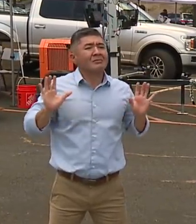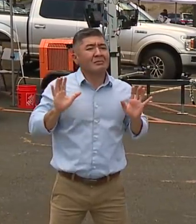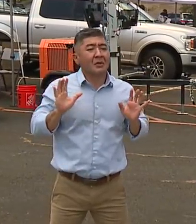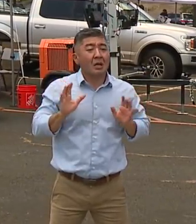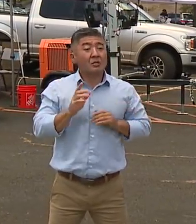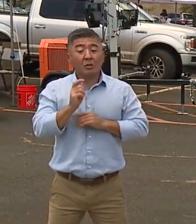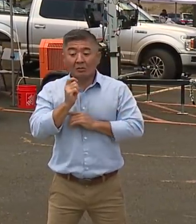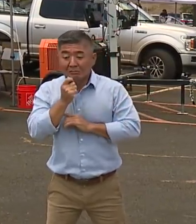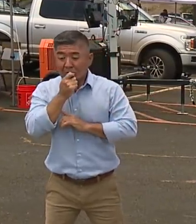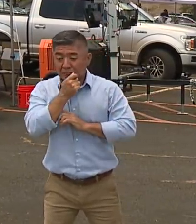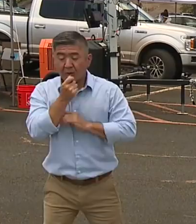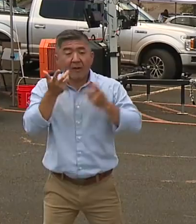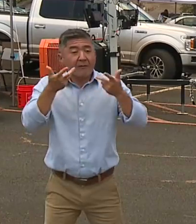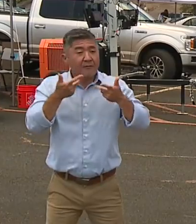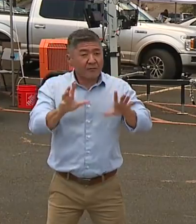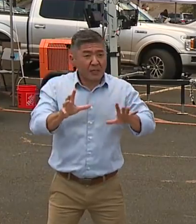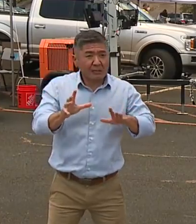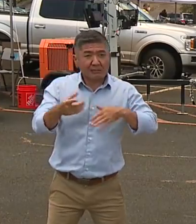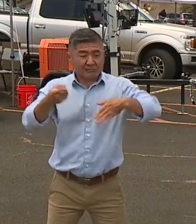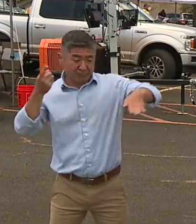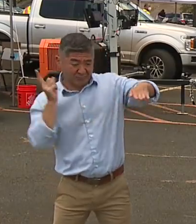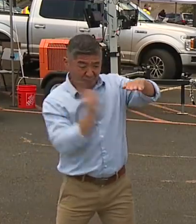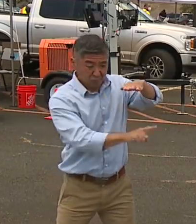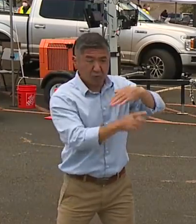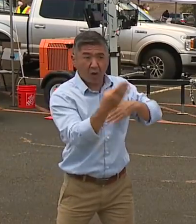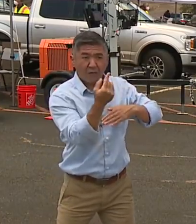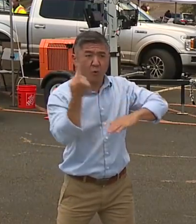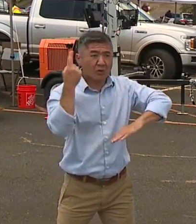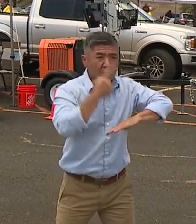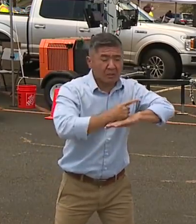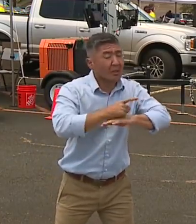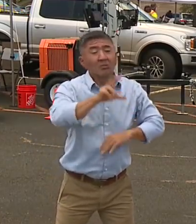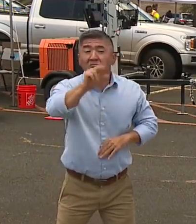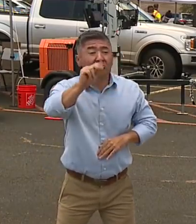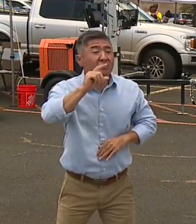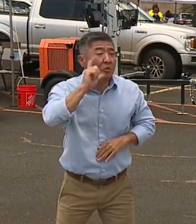quarantine. Unless you come back positive, then absolutely you must quarantine.